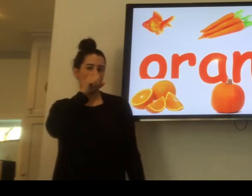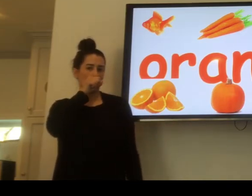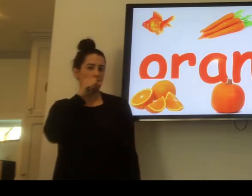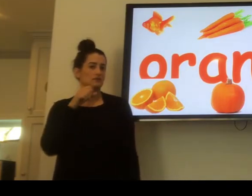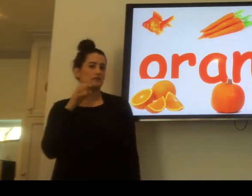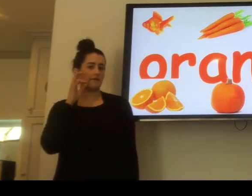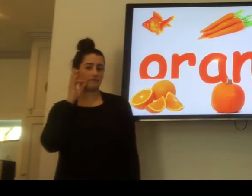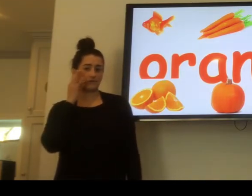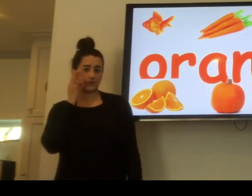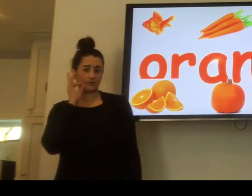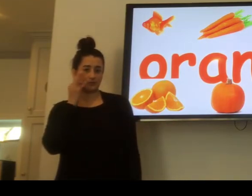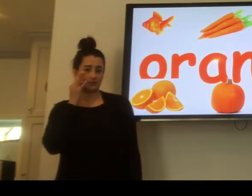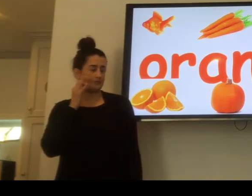Orange the fruit.